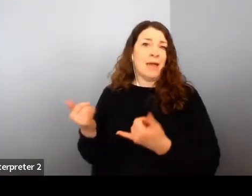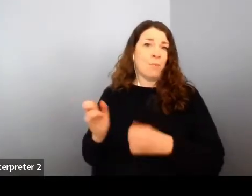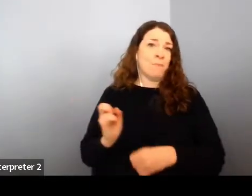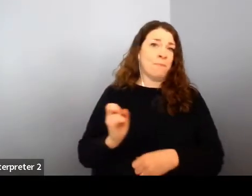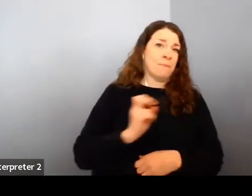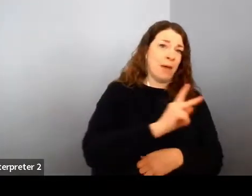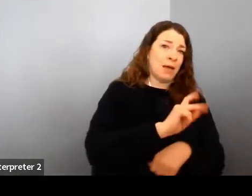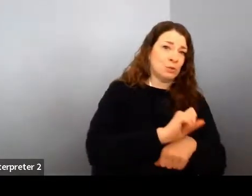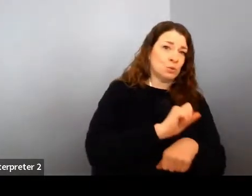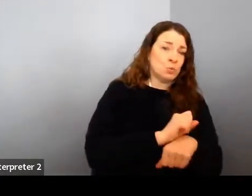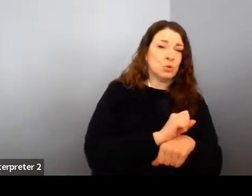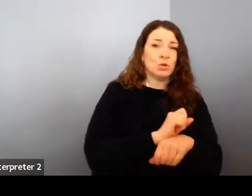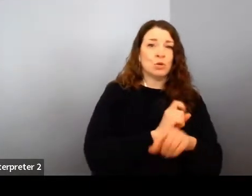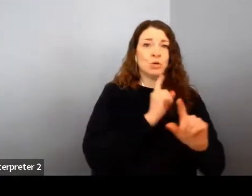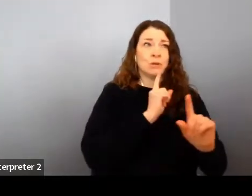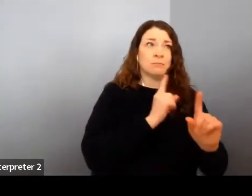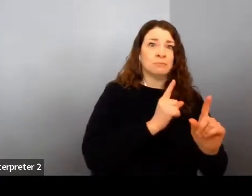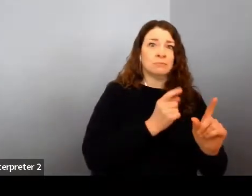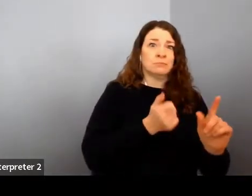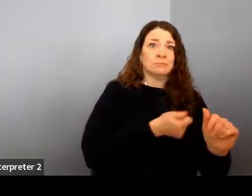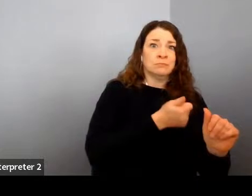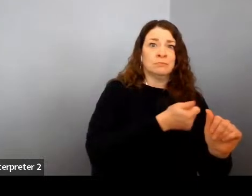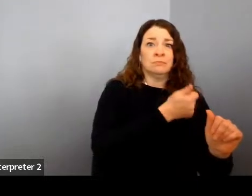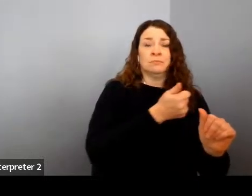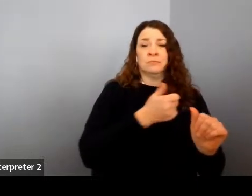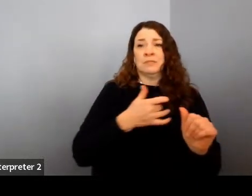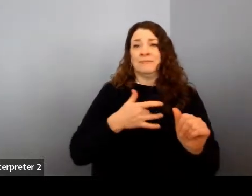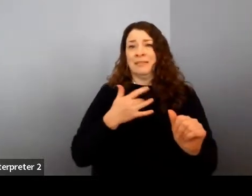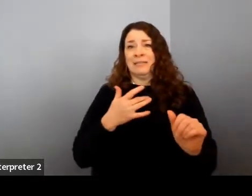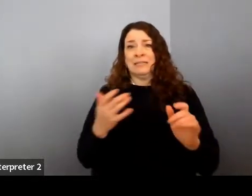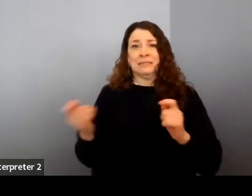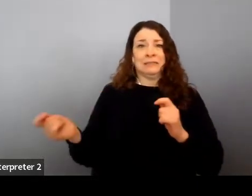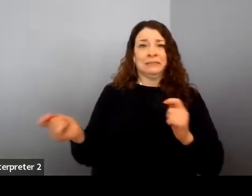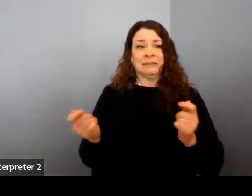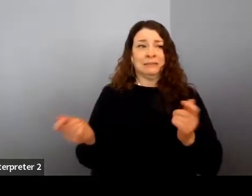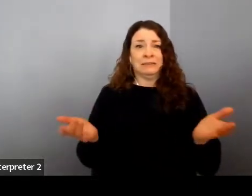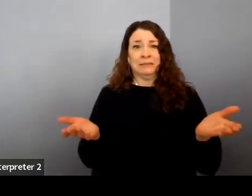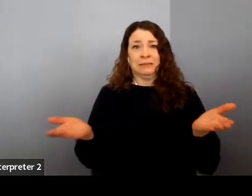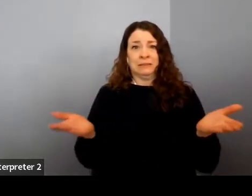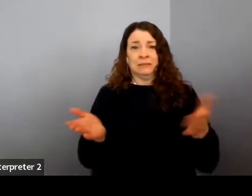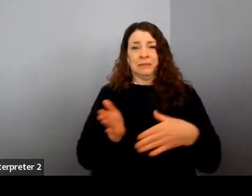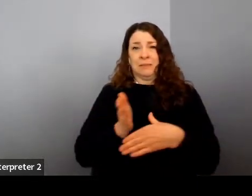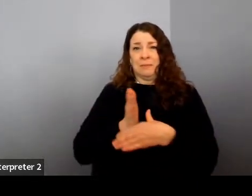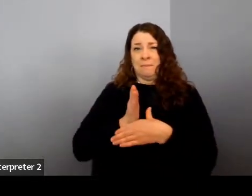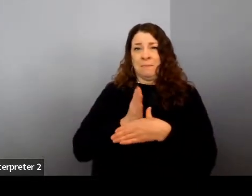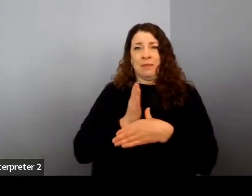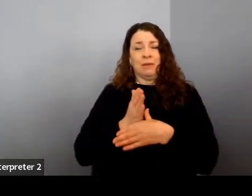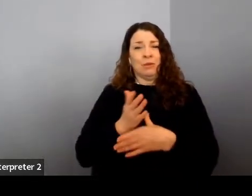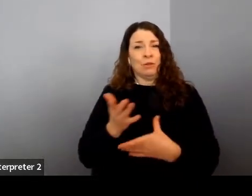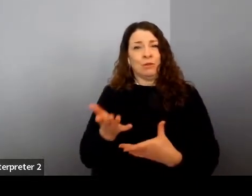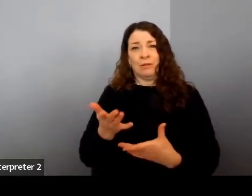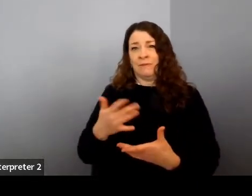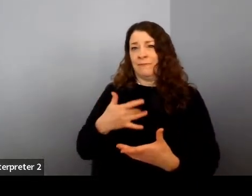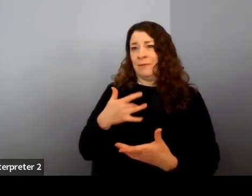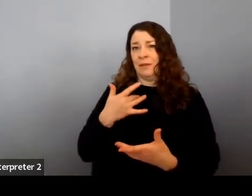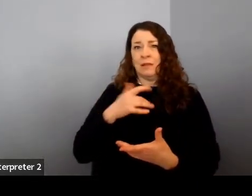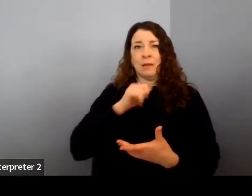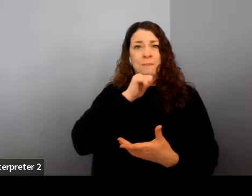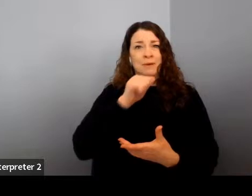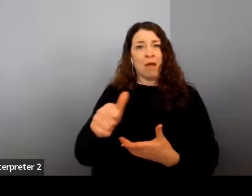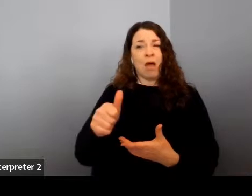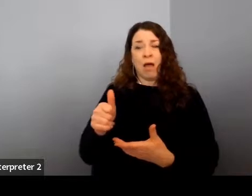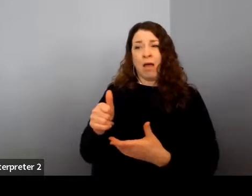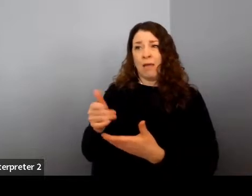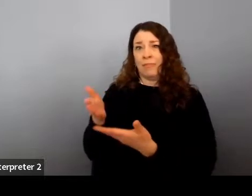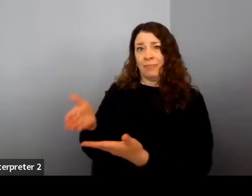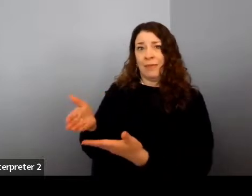driven, you have those moments of doubt of, am I doing the right thing? Should I, am I, you know, not present enough? Am I not present enough